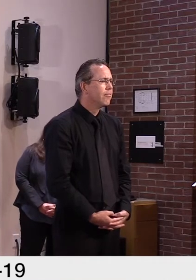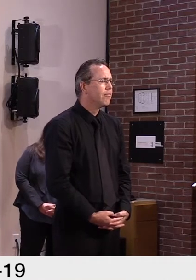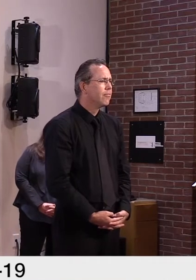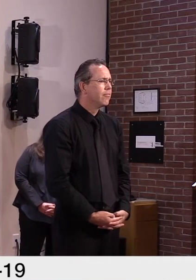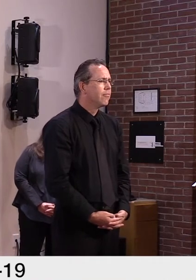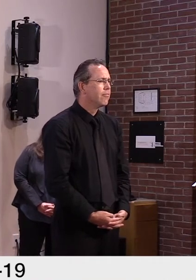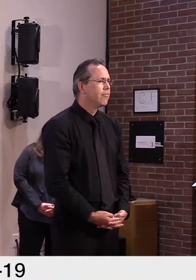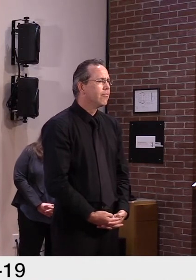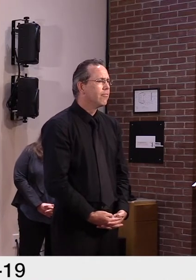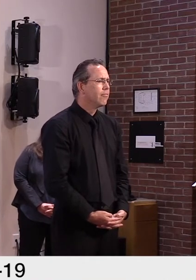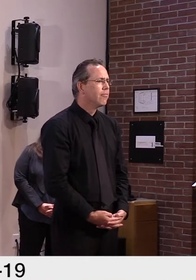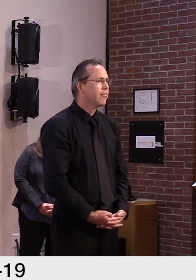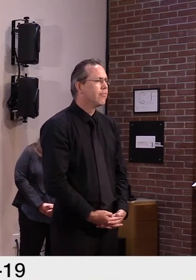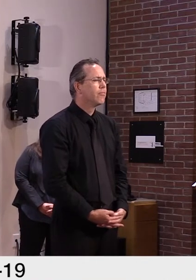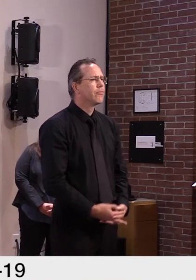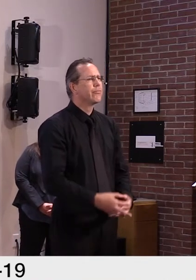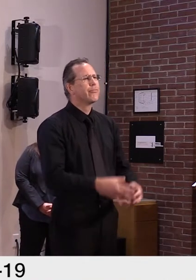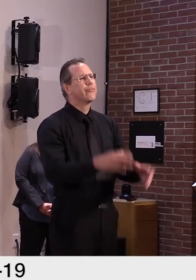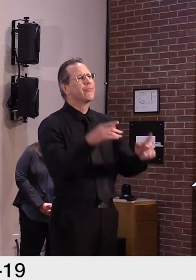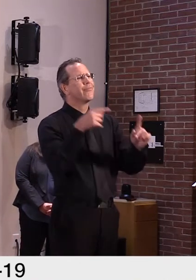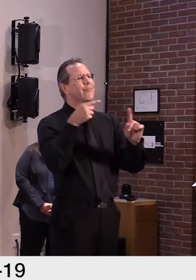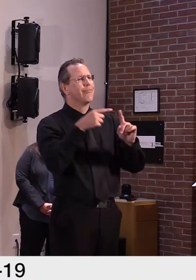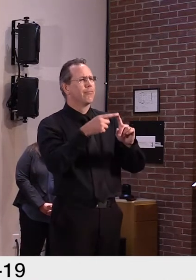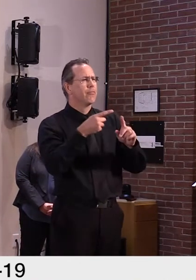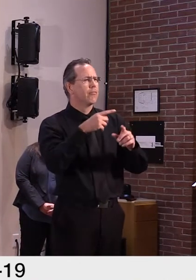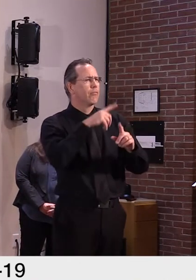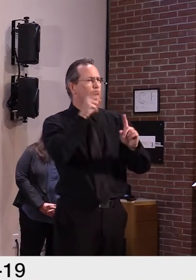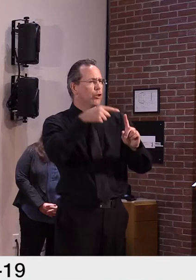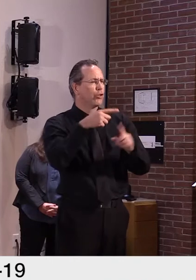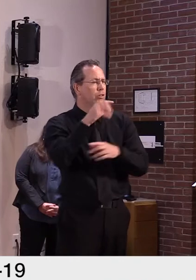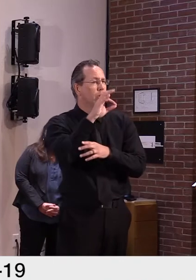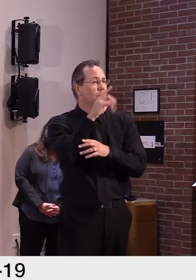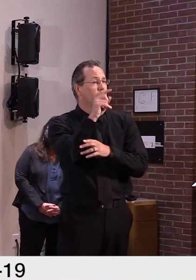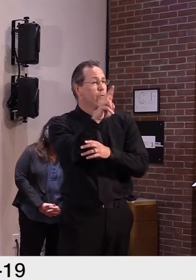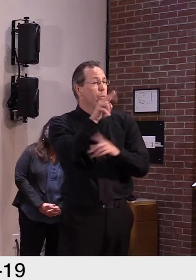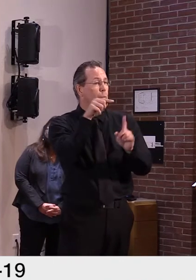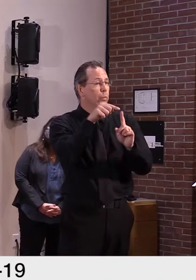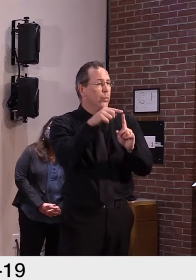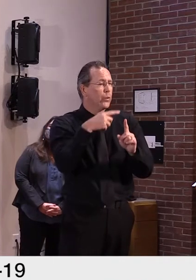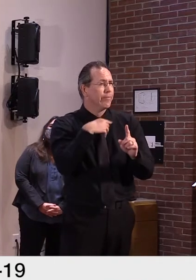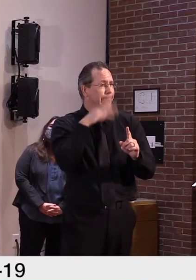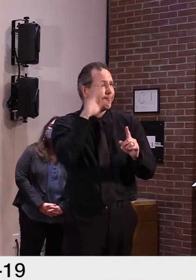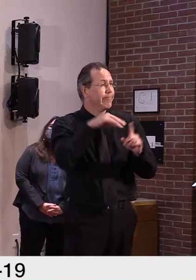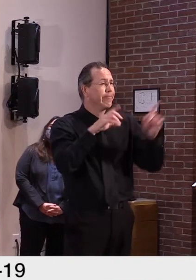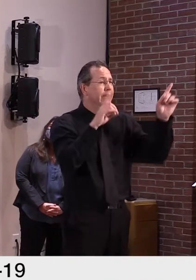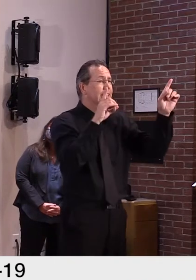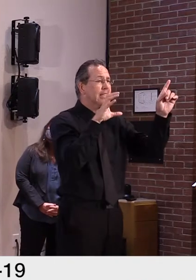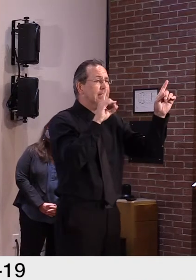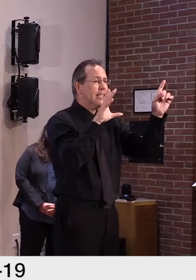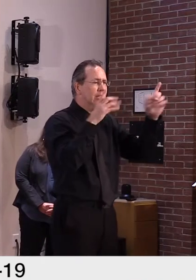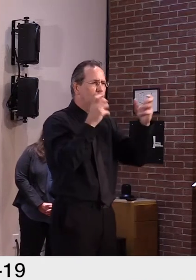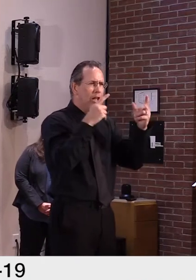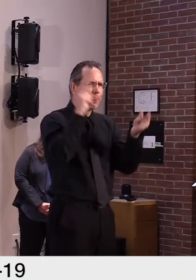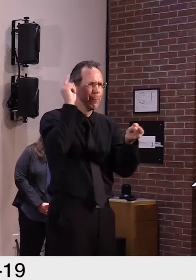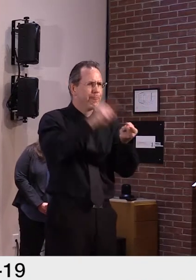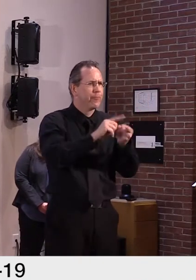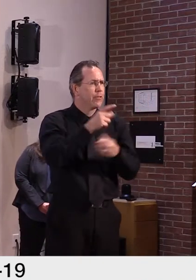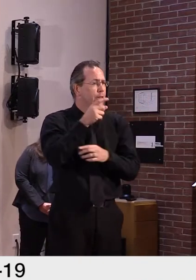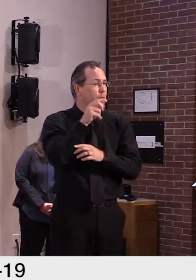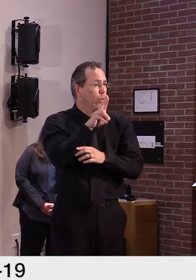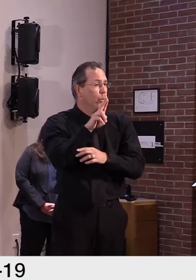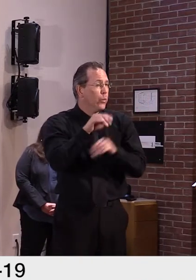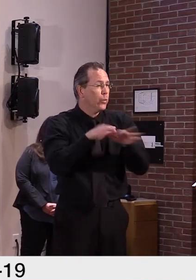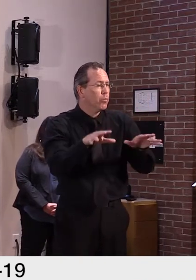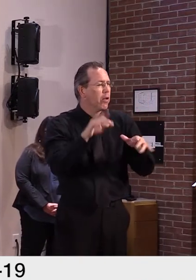Well, have me totally confused at this point, Steve, but I'm going to go way out on a limb and assume this is a question for Dr.